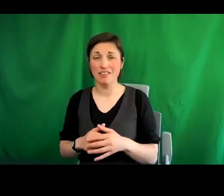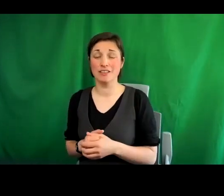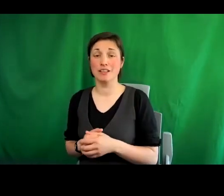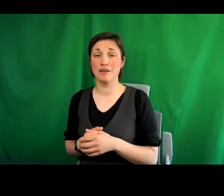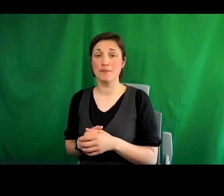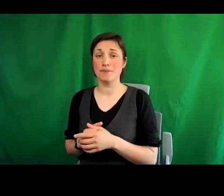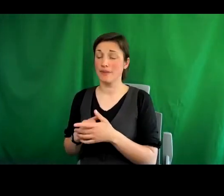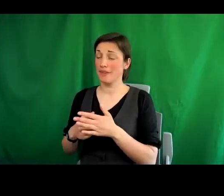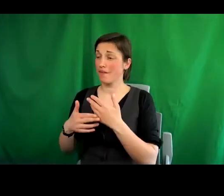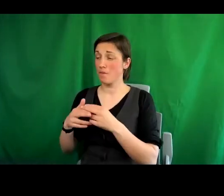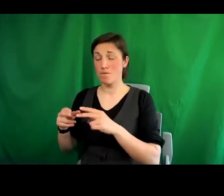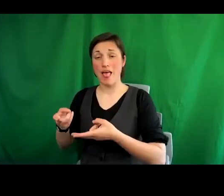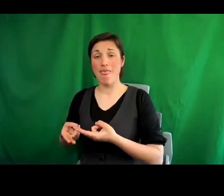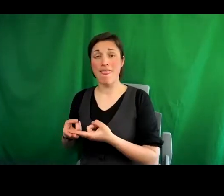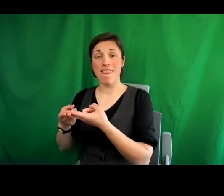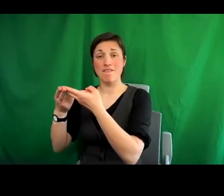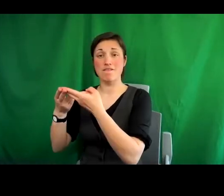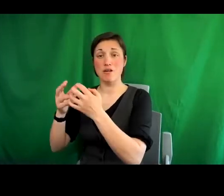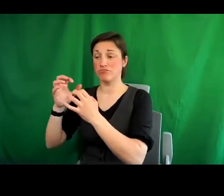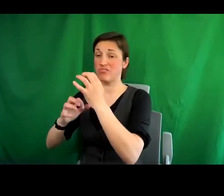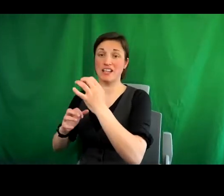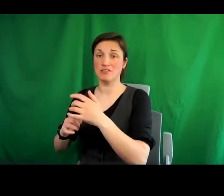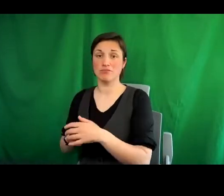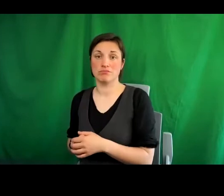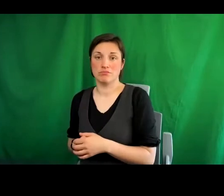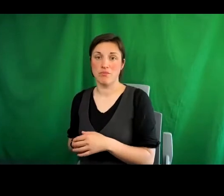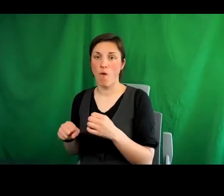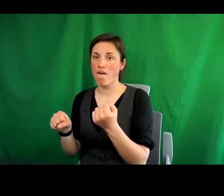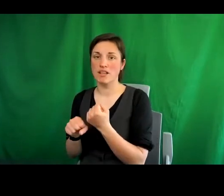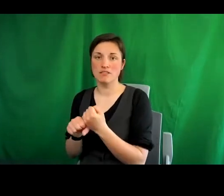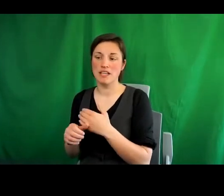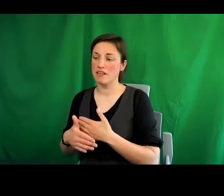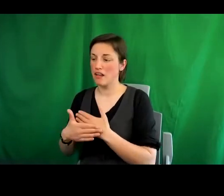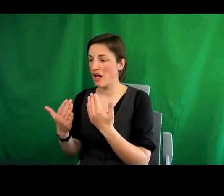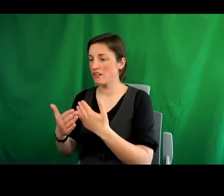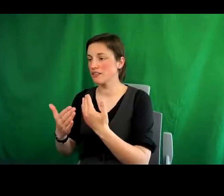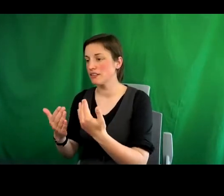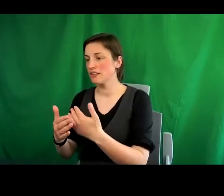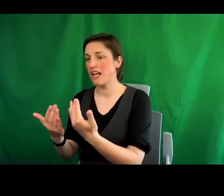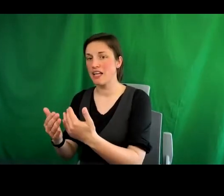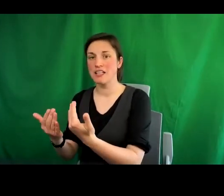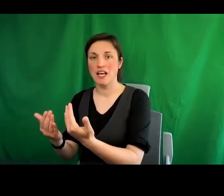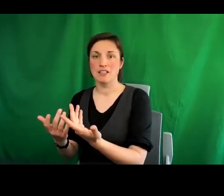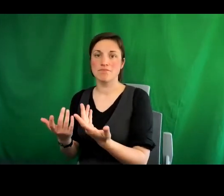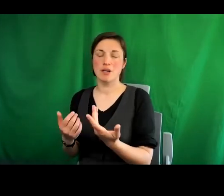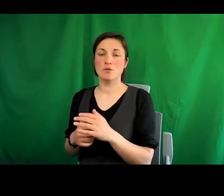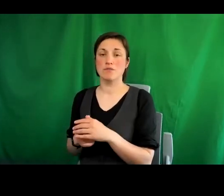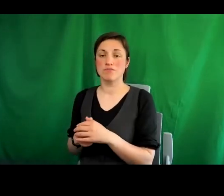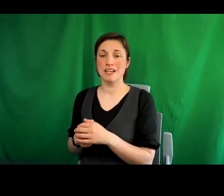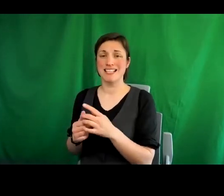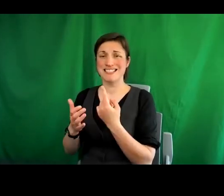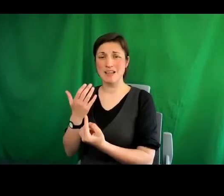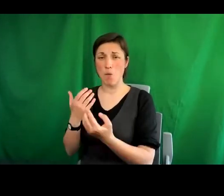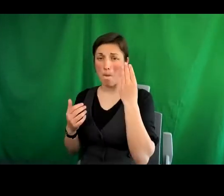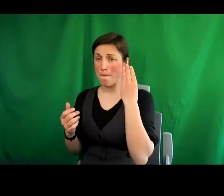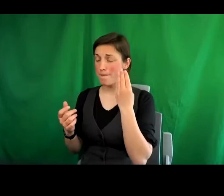down regularly and they won't get fixed for days. And so you have single mums more or less